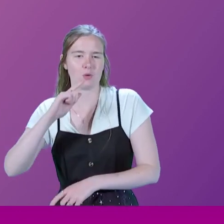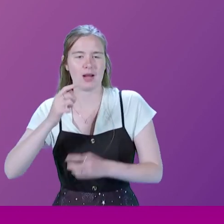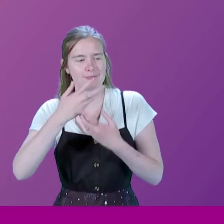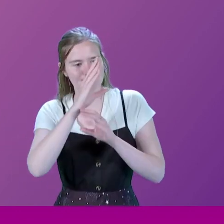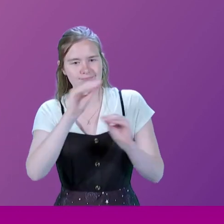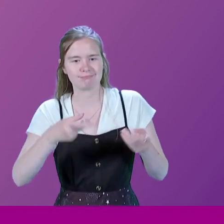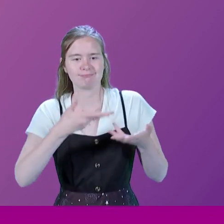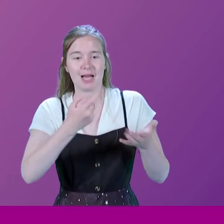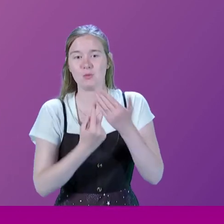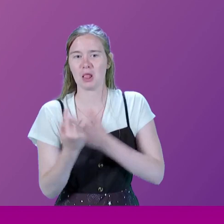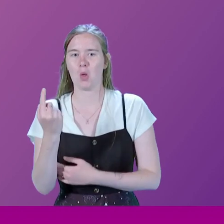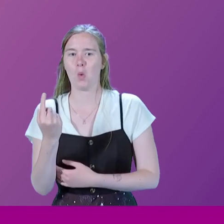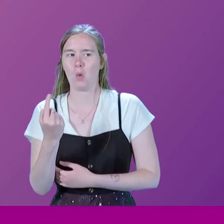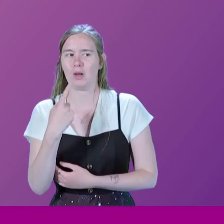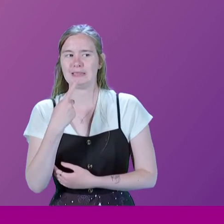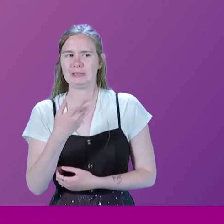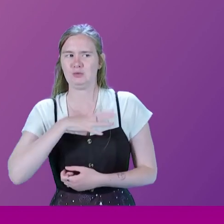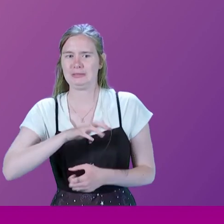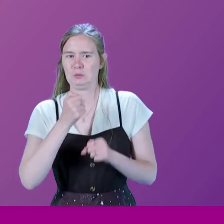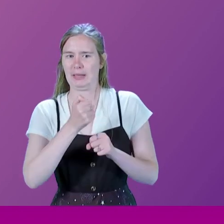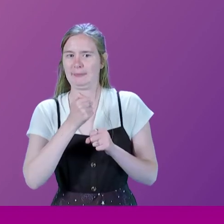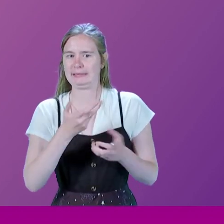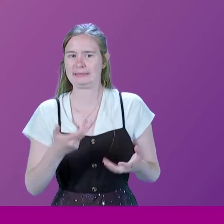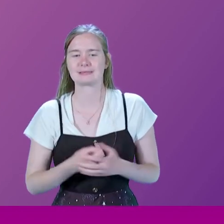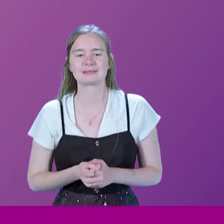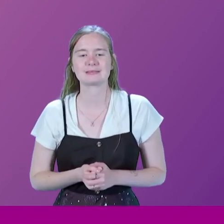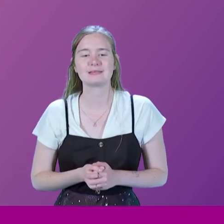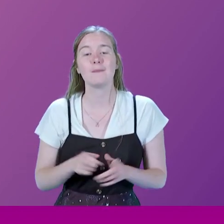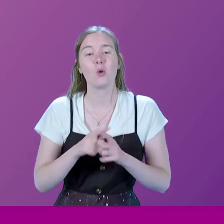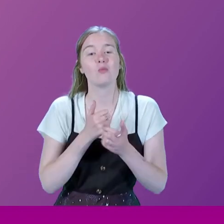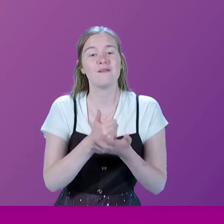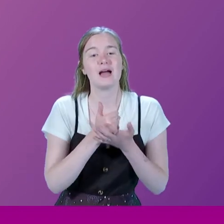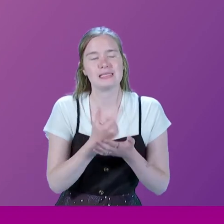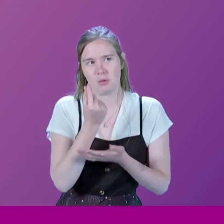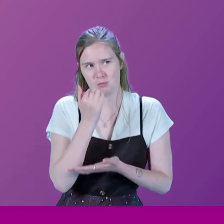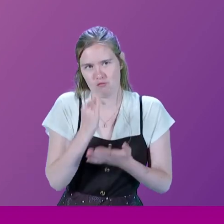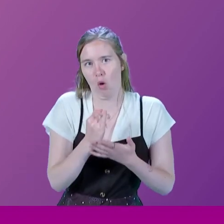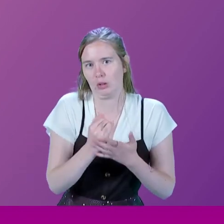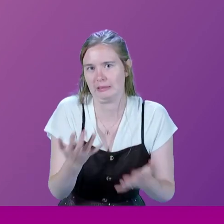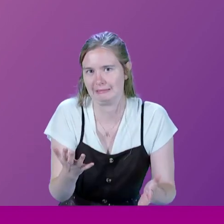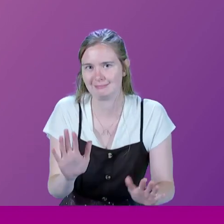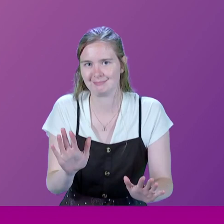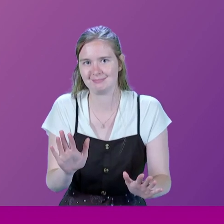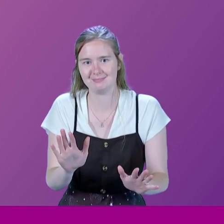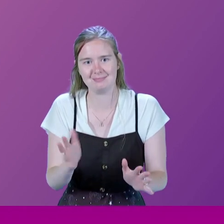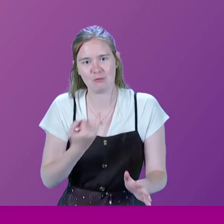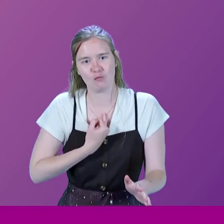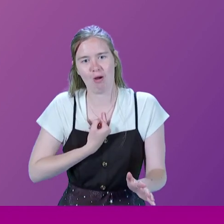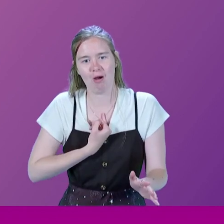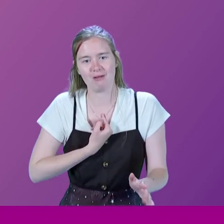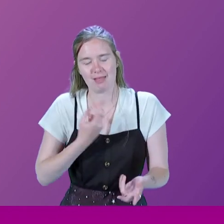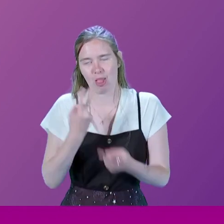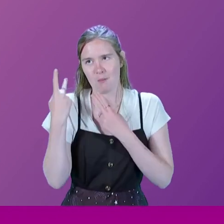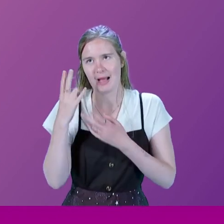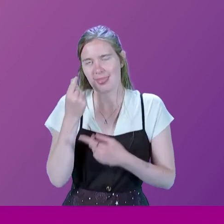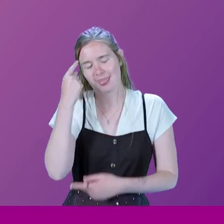the advice, I was alone in the room. And by the way, the advice was probably wrong. No, mean, looking back